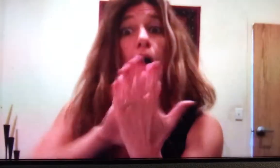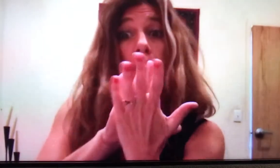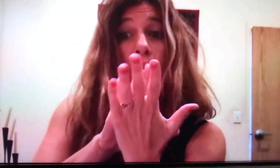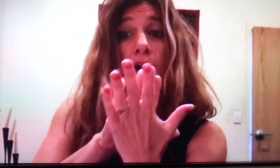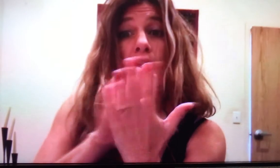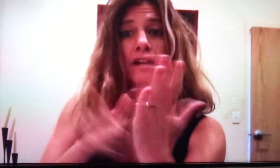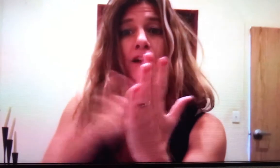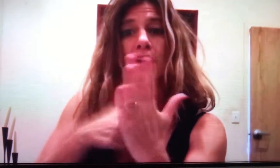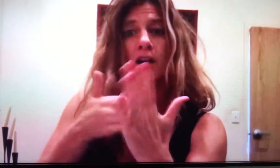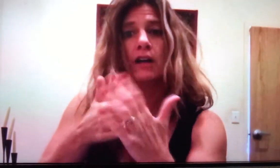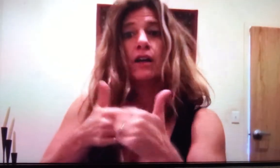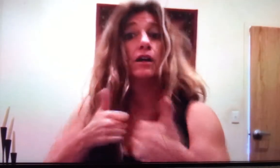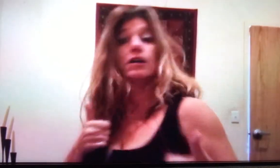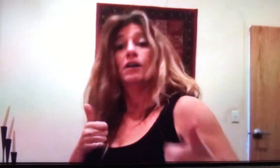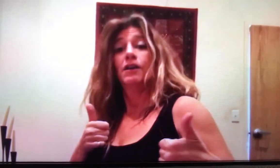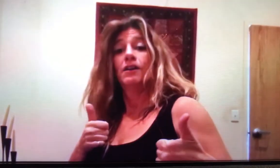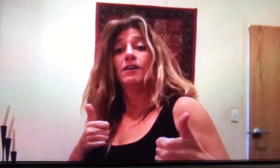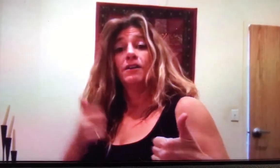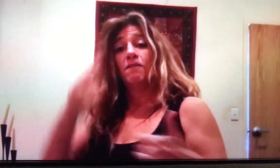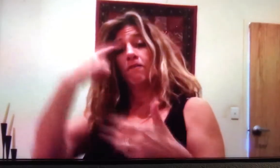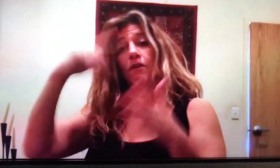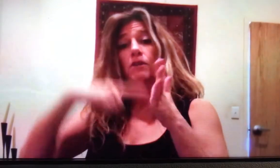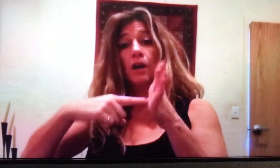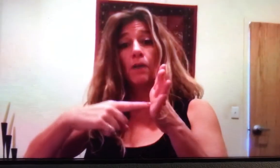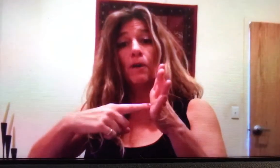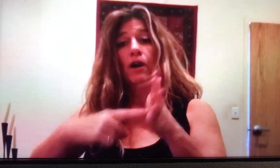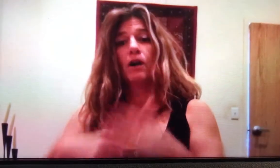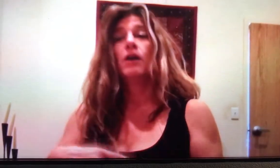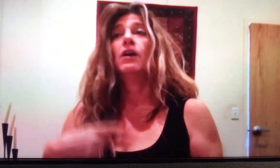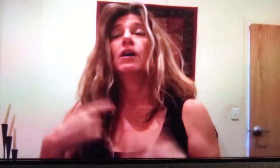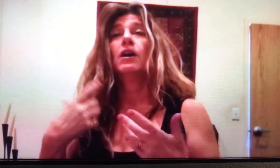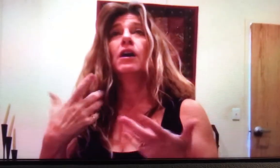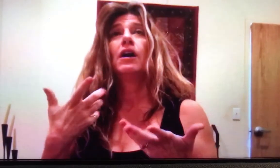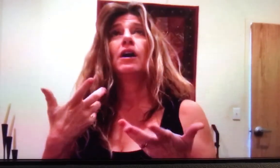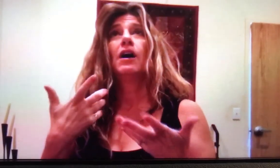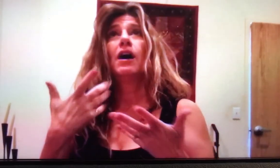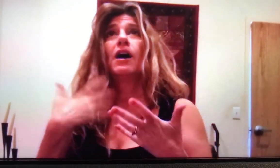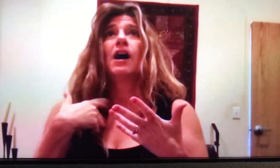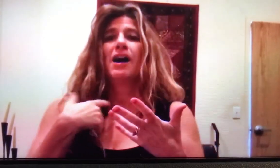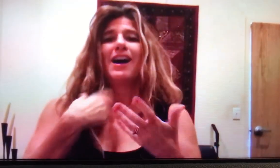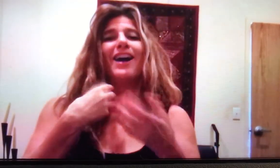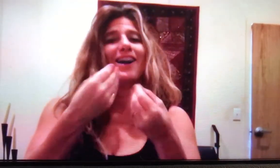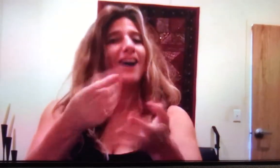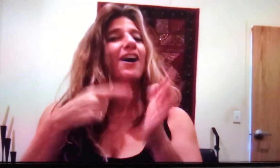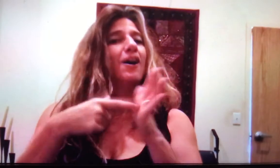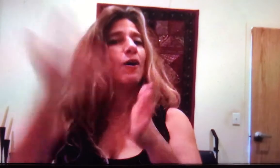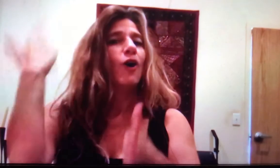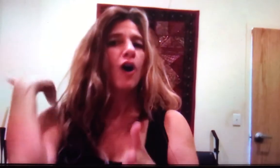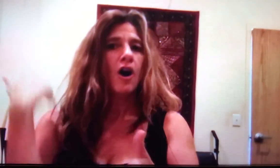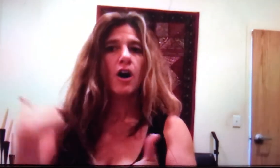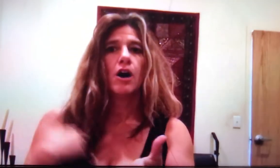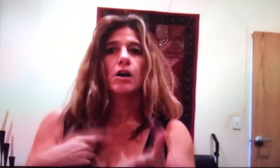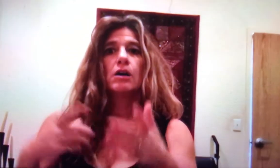Sometimes you approach, sometimes you avoid. For example, I'll give you an example.